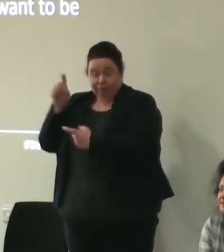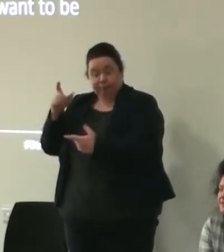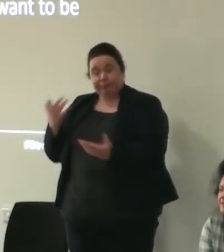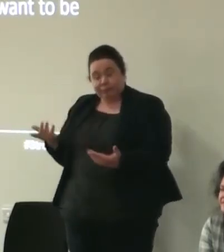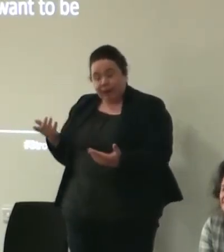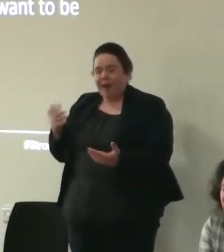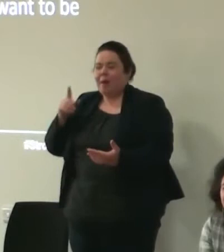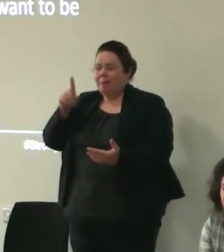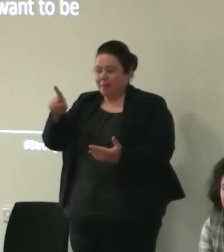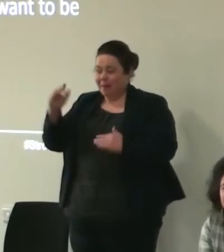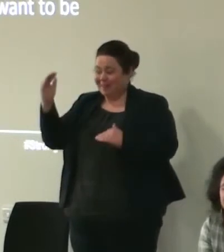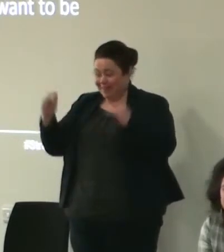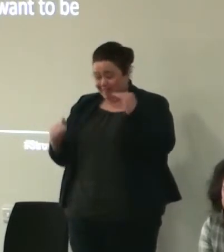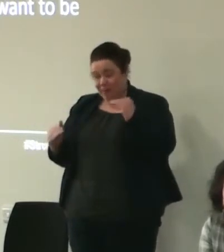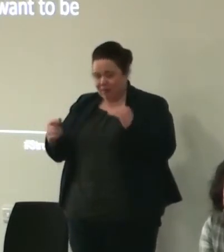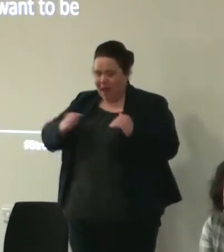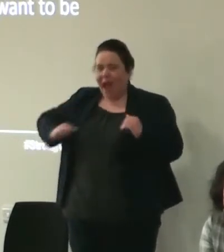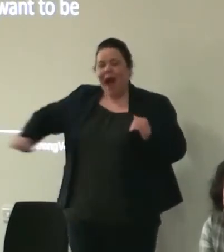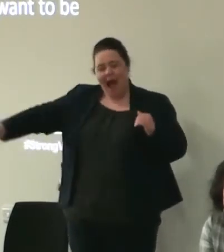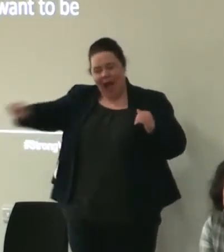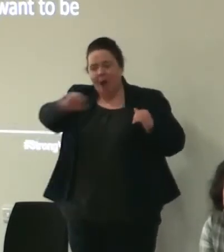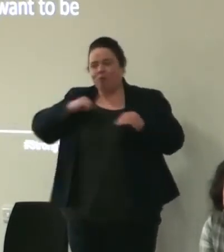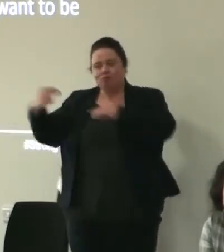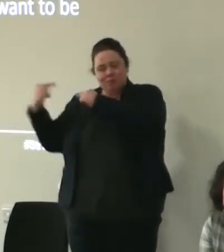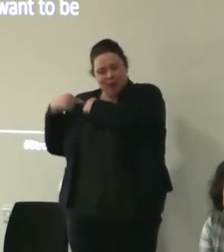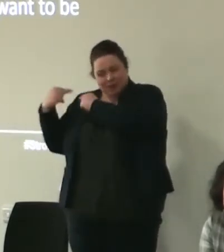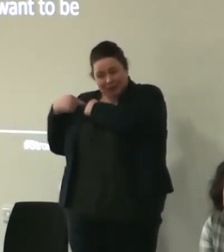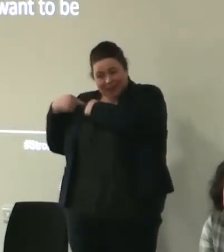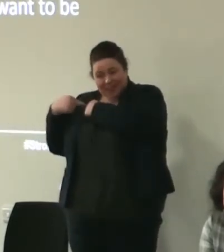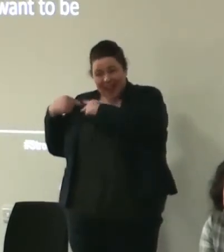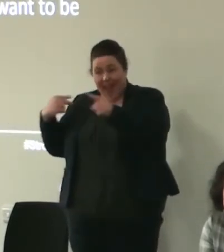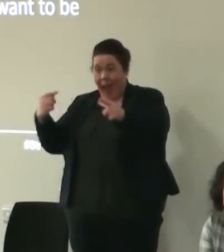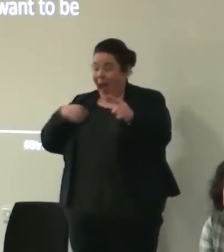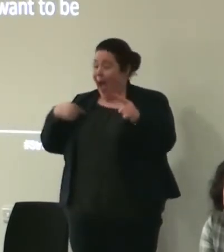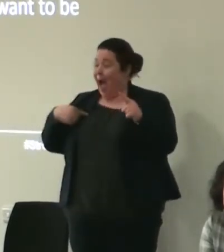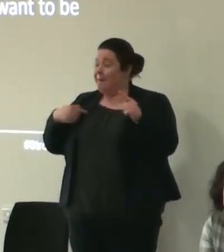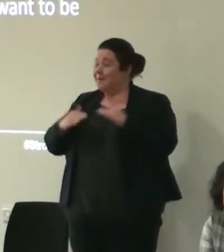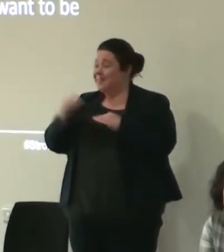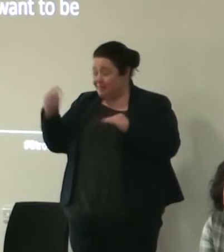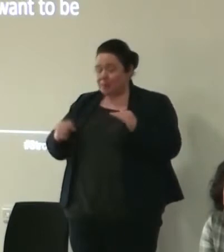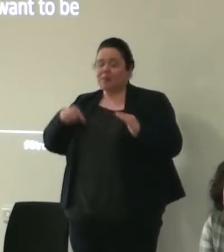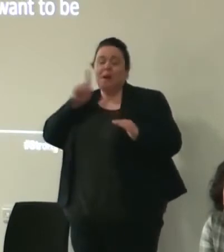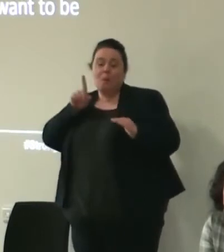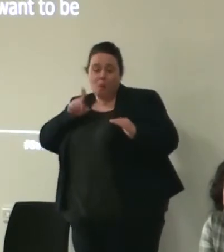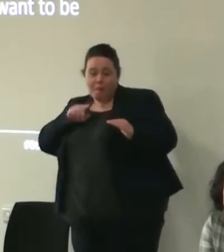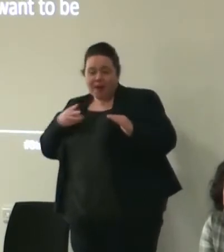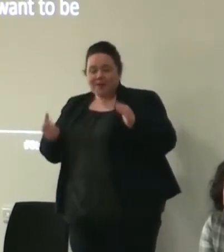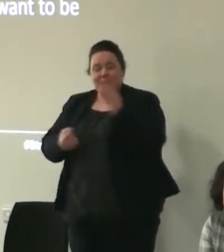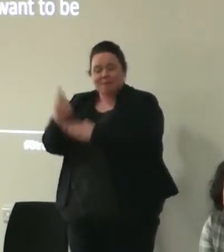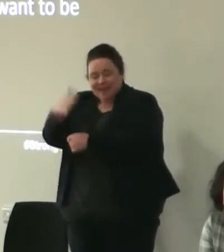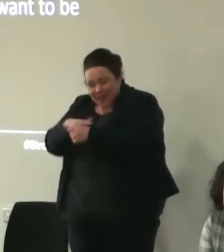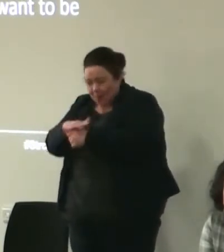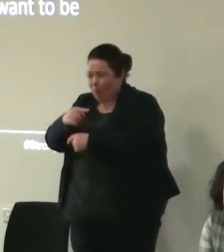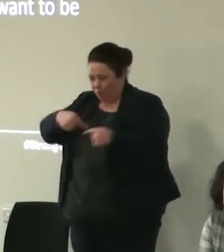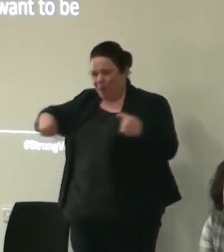is all our responsibility it isn't just the responsibility of one person I'm disadvantaged by being a woman in some circumstances you know we all have